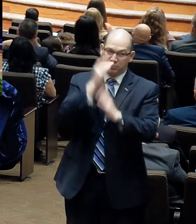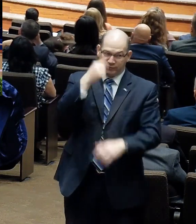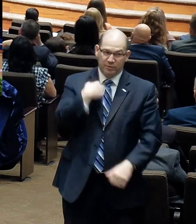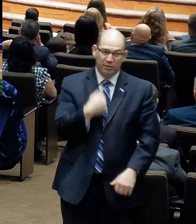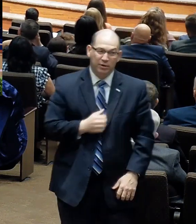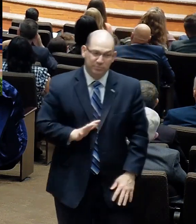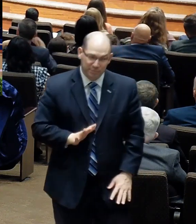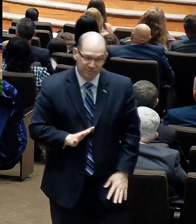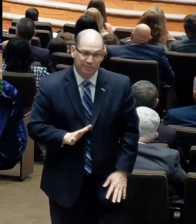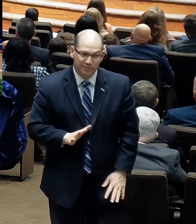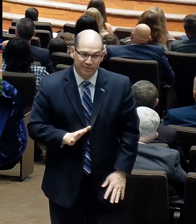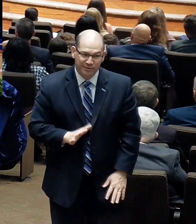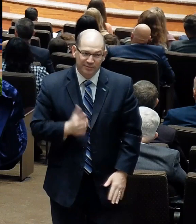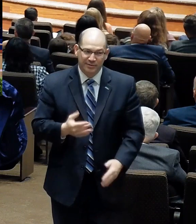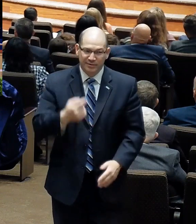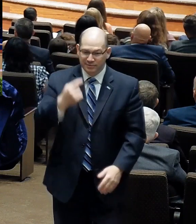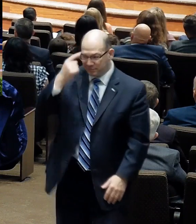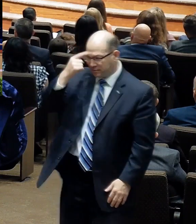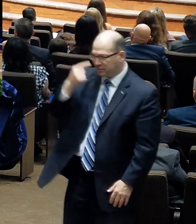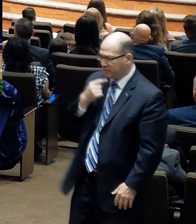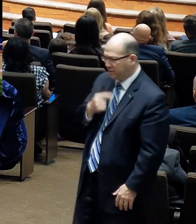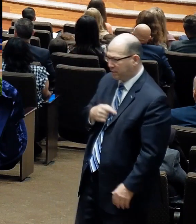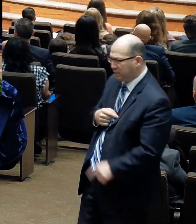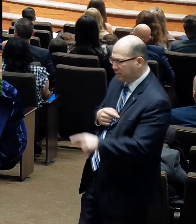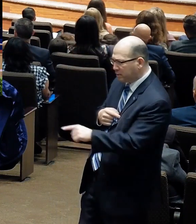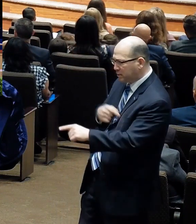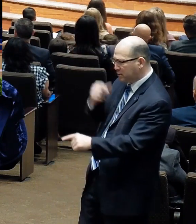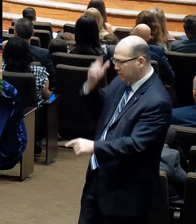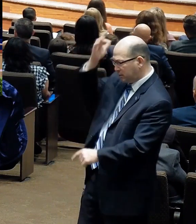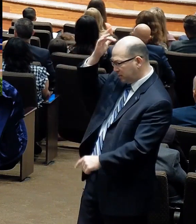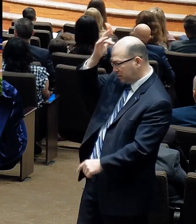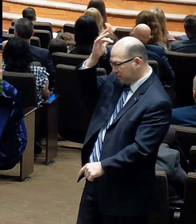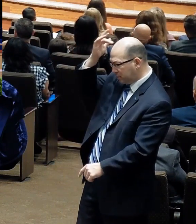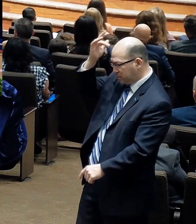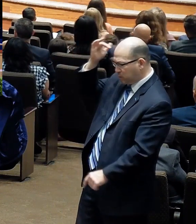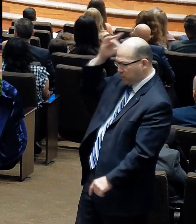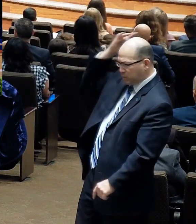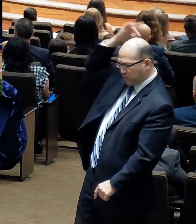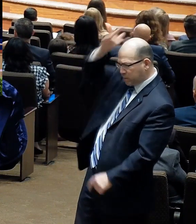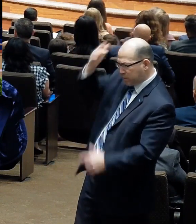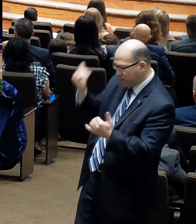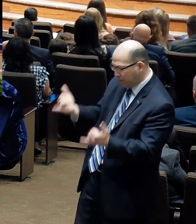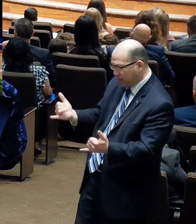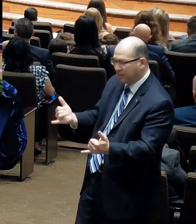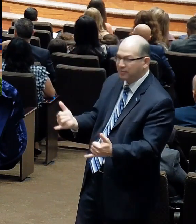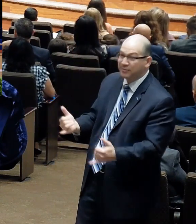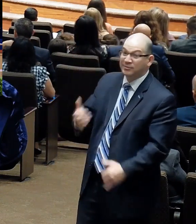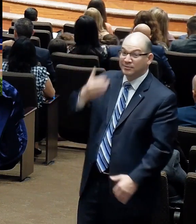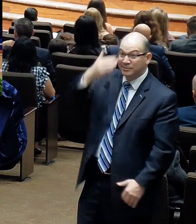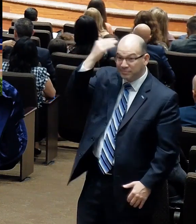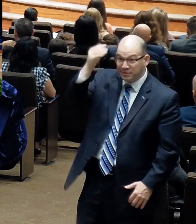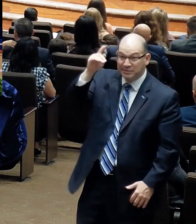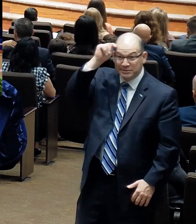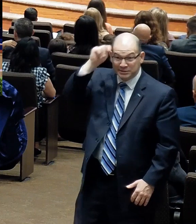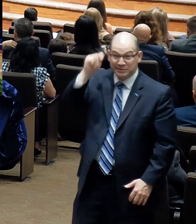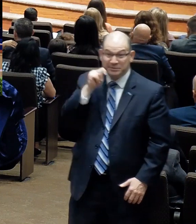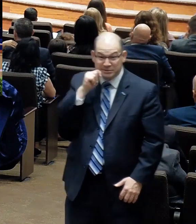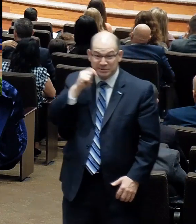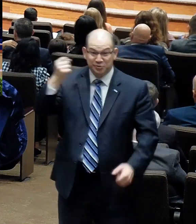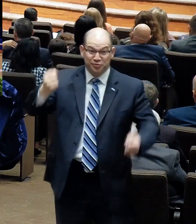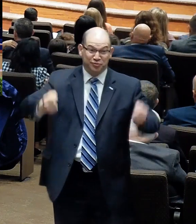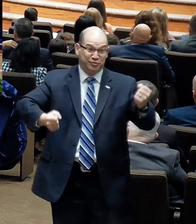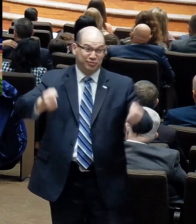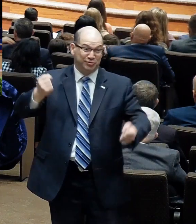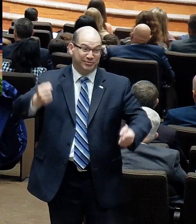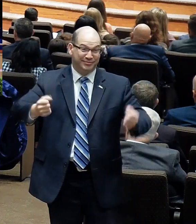looking up and saying, why do I have less hair this year than I did last year? You've obviously never tried to teach a 15 and a half year old girl how to drive.